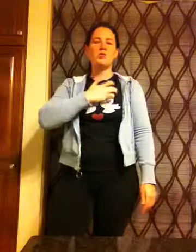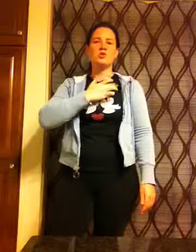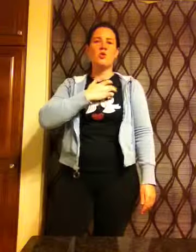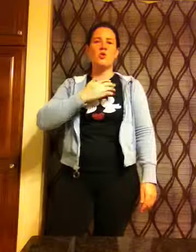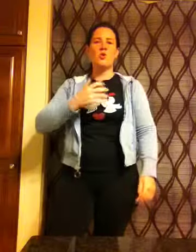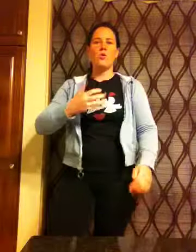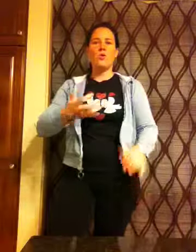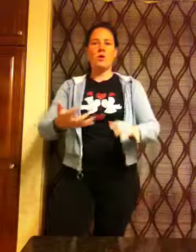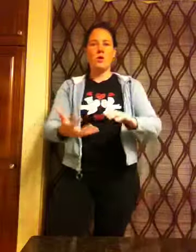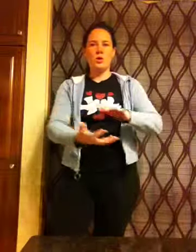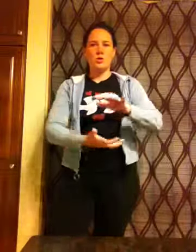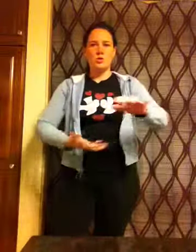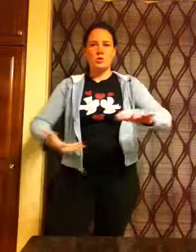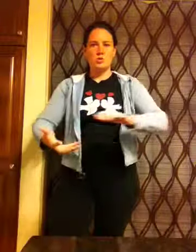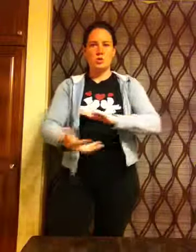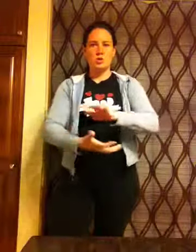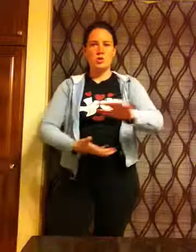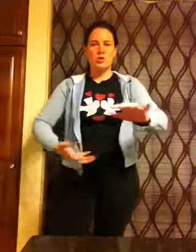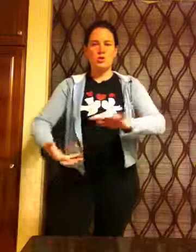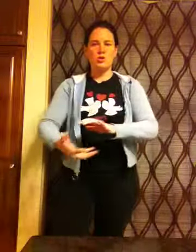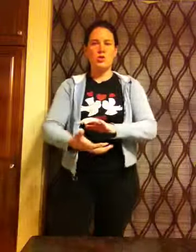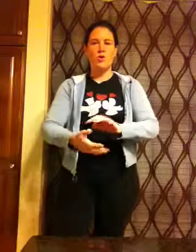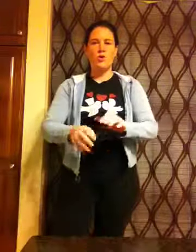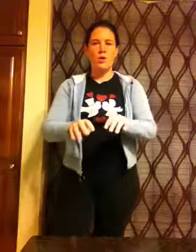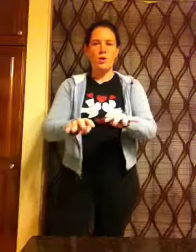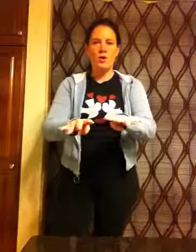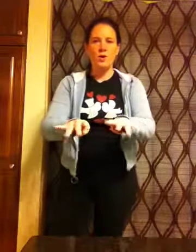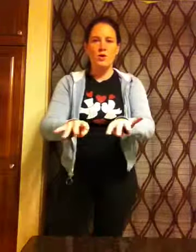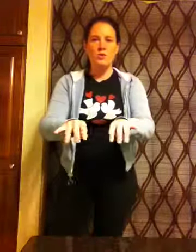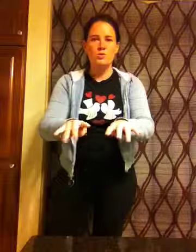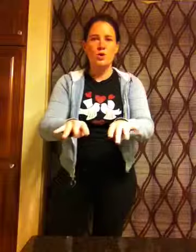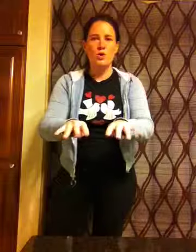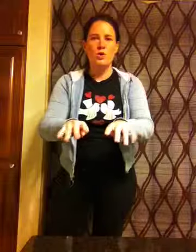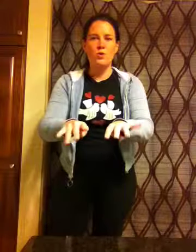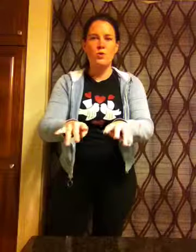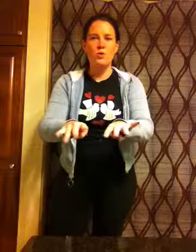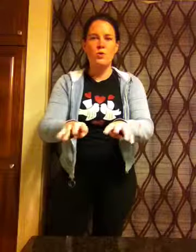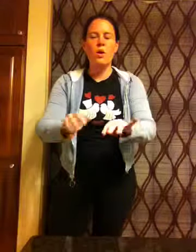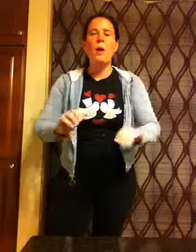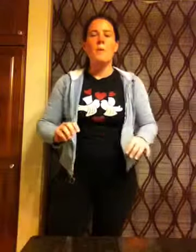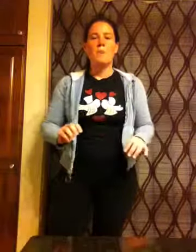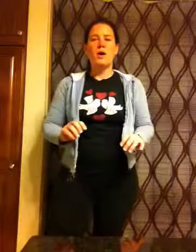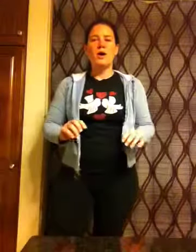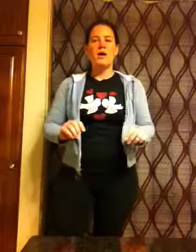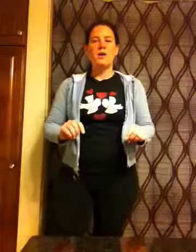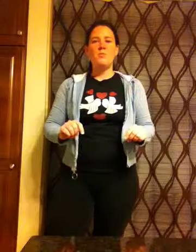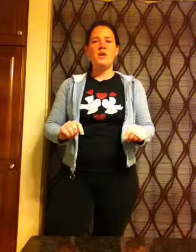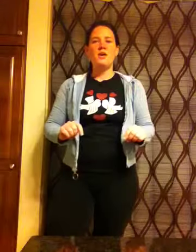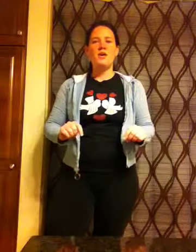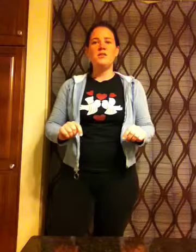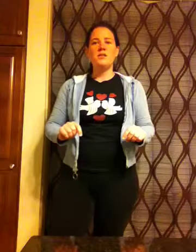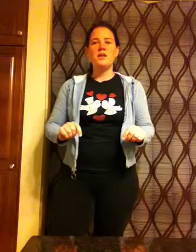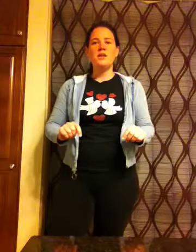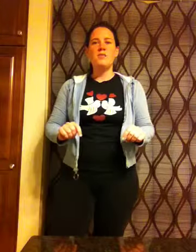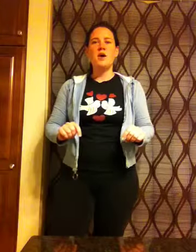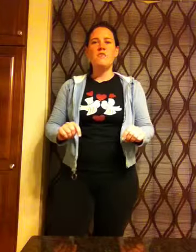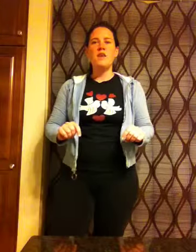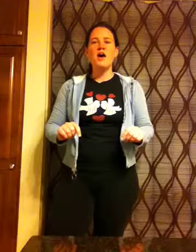or stir your toe. Piping Tim of the